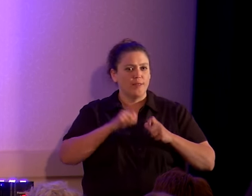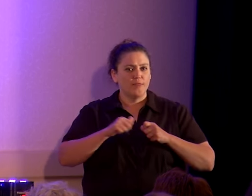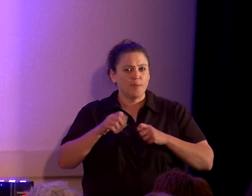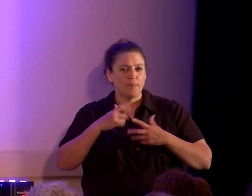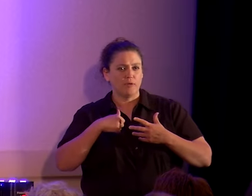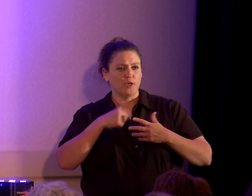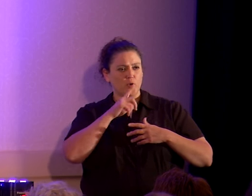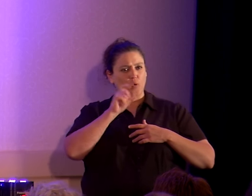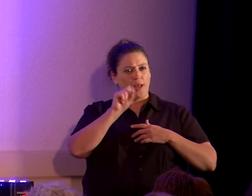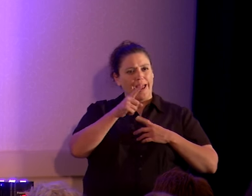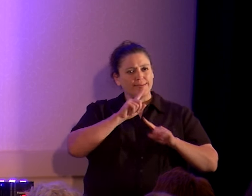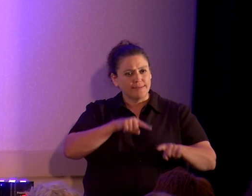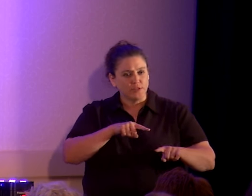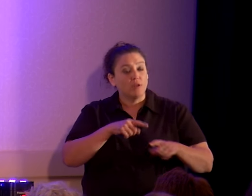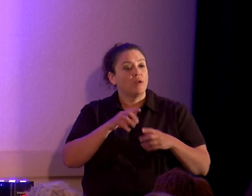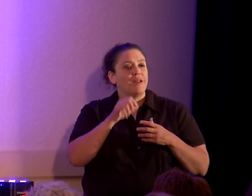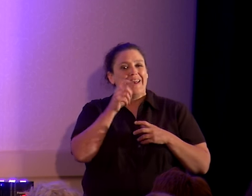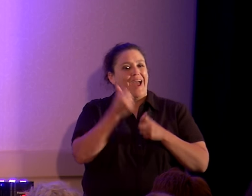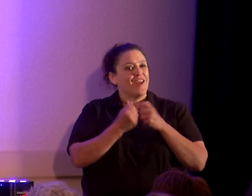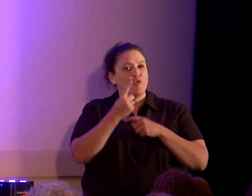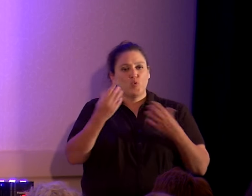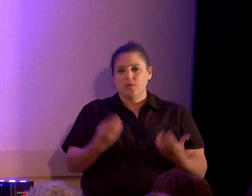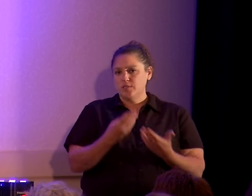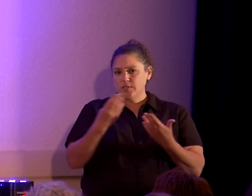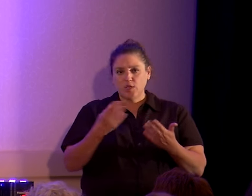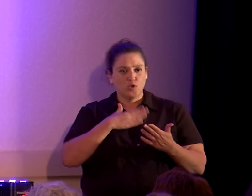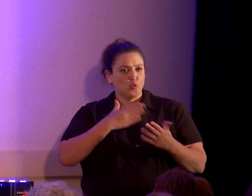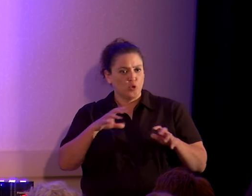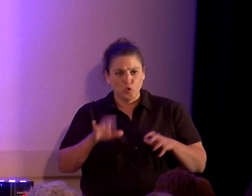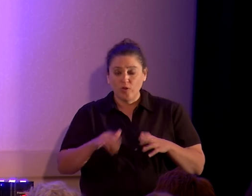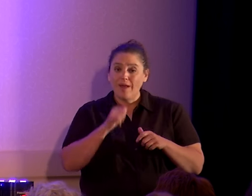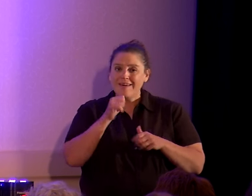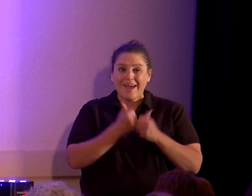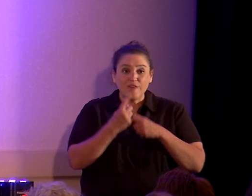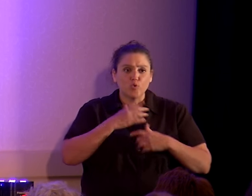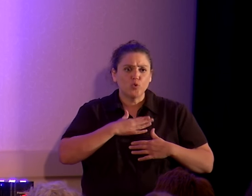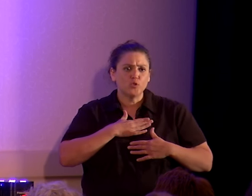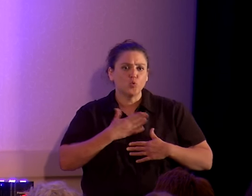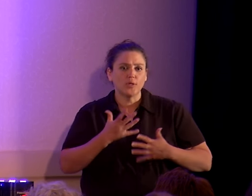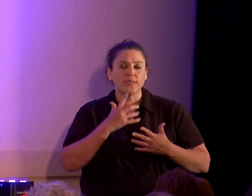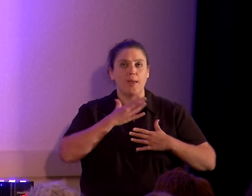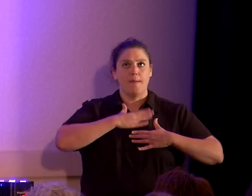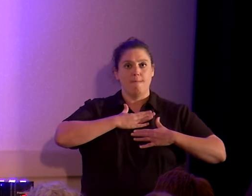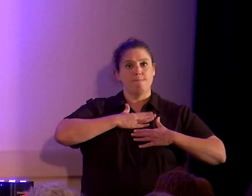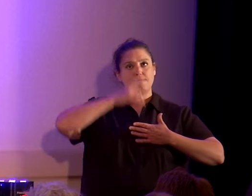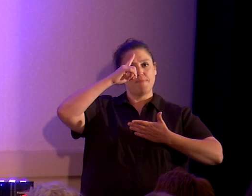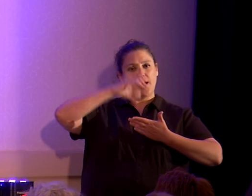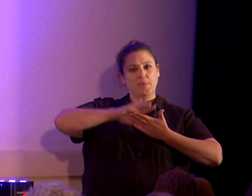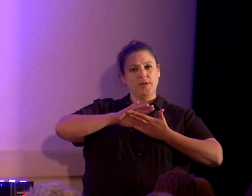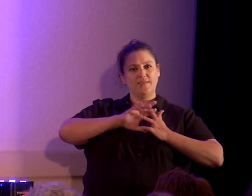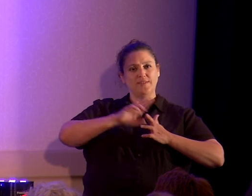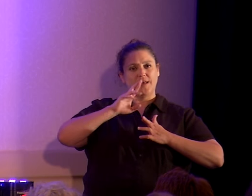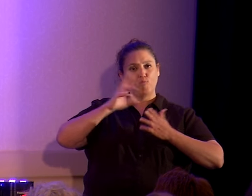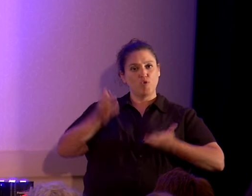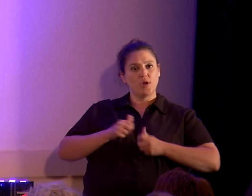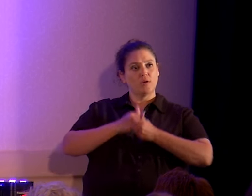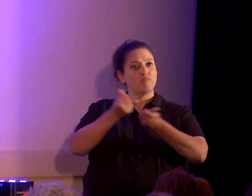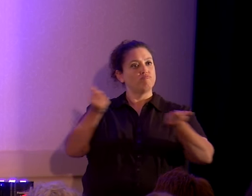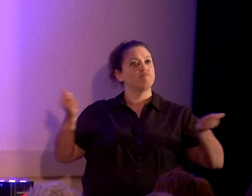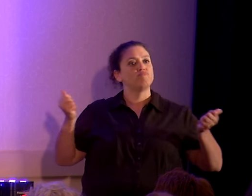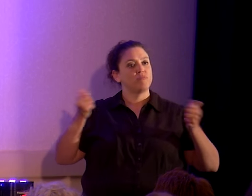Not everybody is geared to do this. And not everybody is willing to say, I'm ready to put my beliefs up on trial in front of everybody.